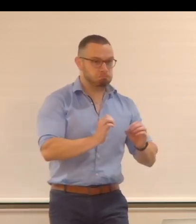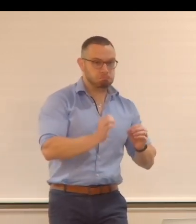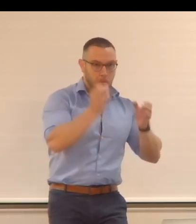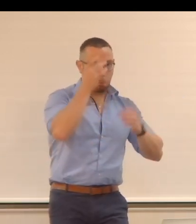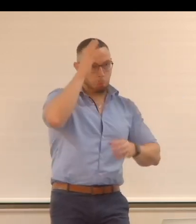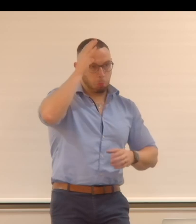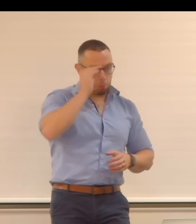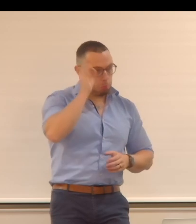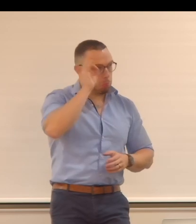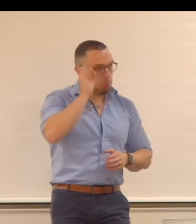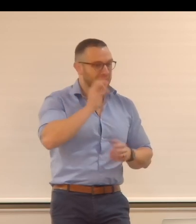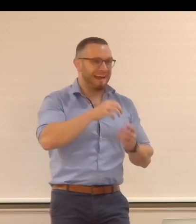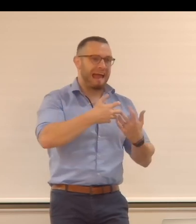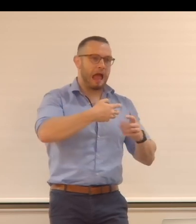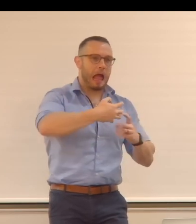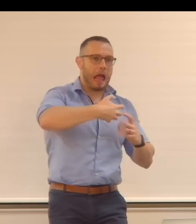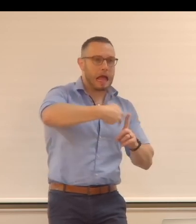nor physicists.